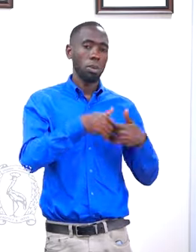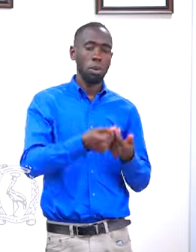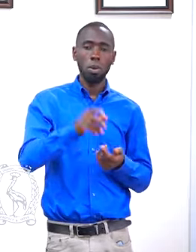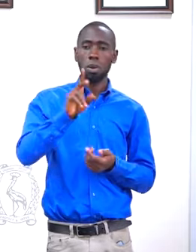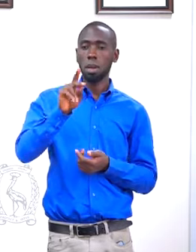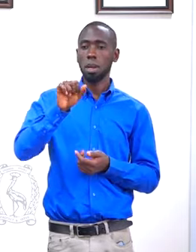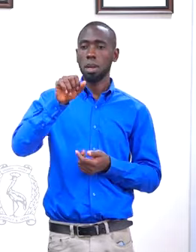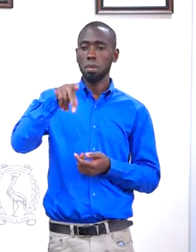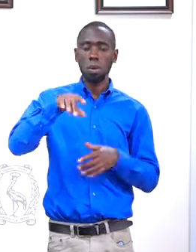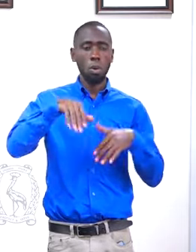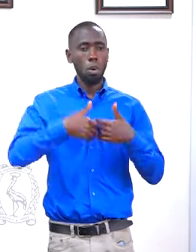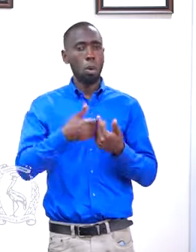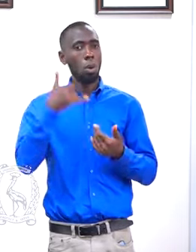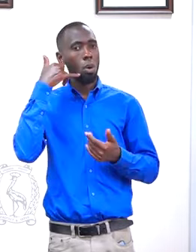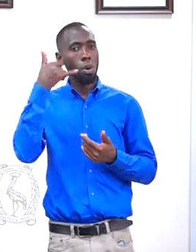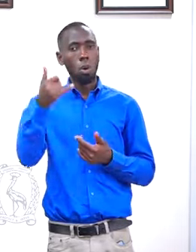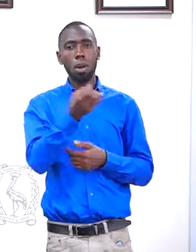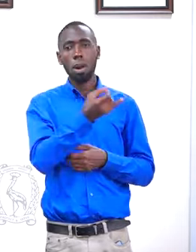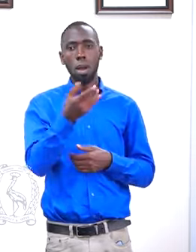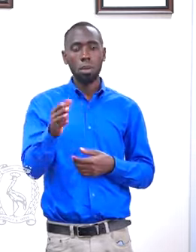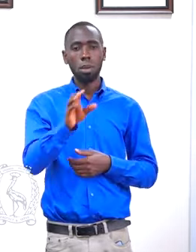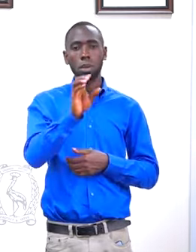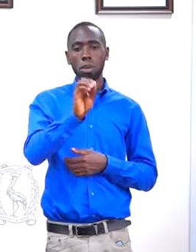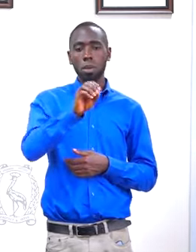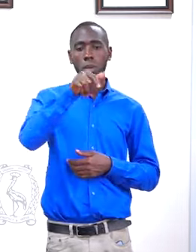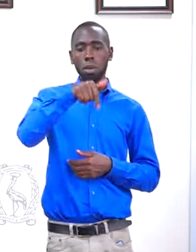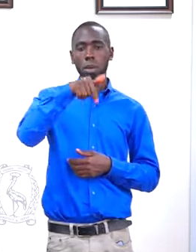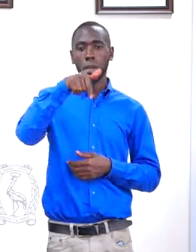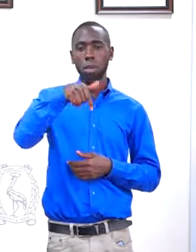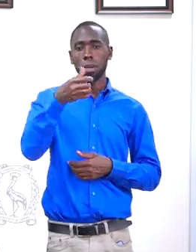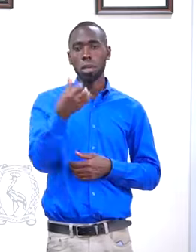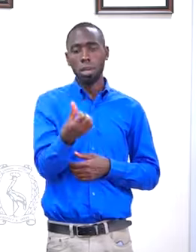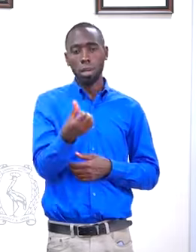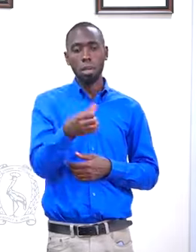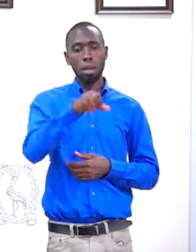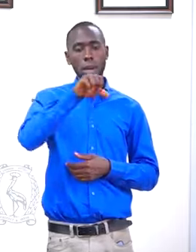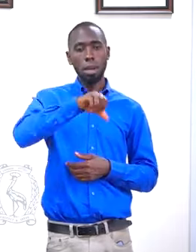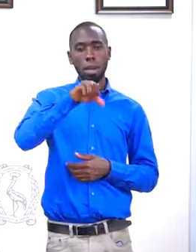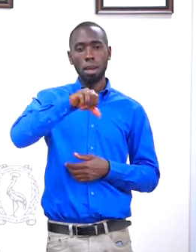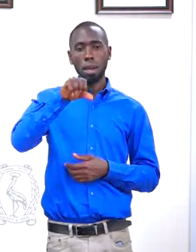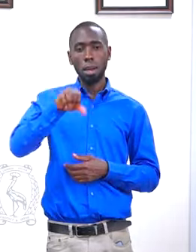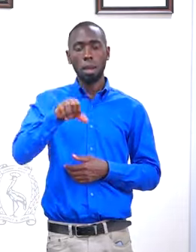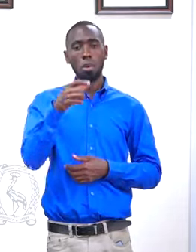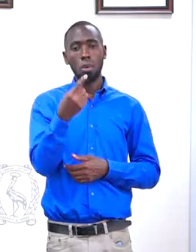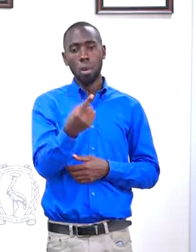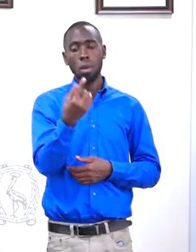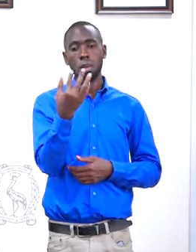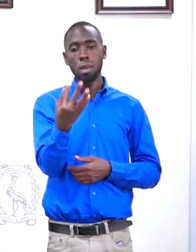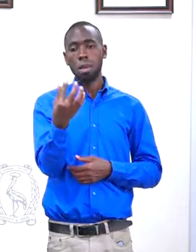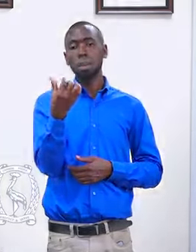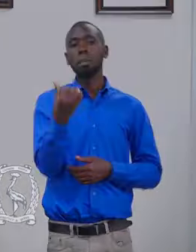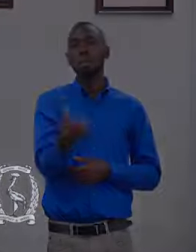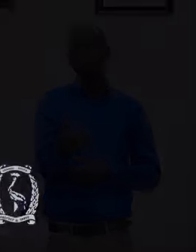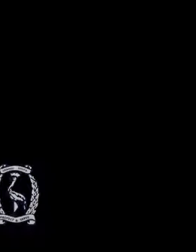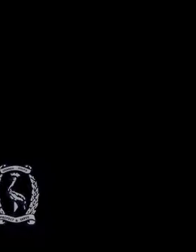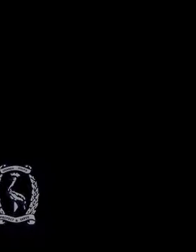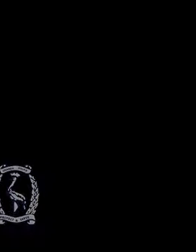Operations Command Center on 776-999-136. Thanks! Thank